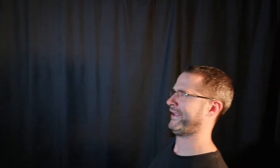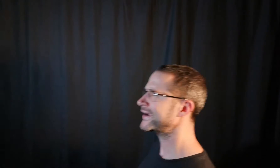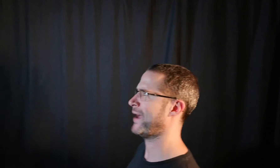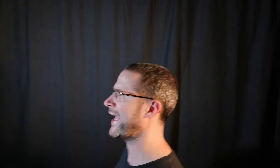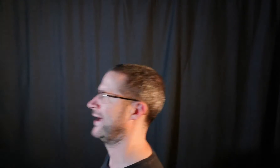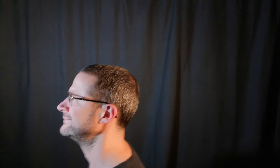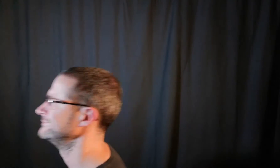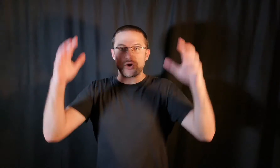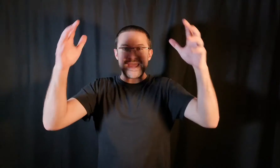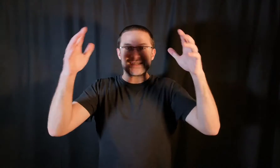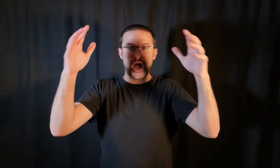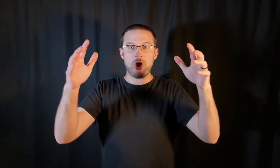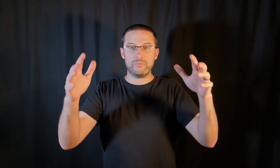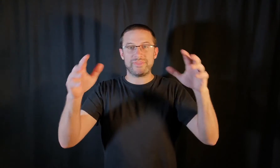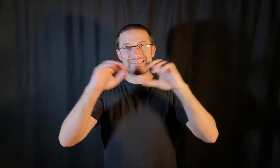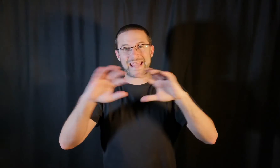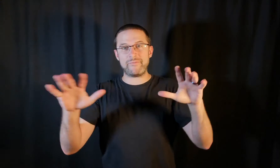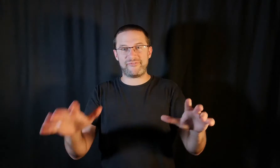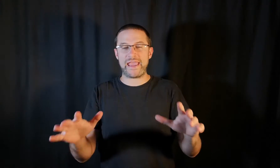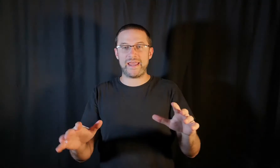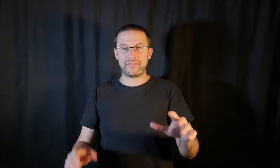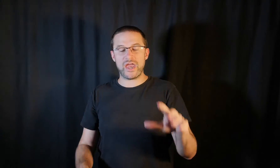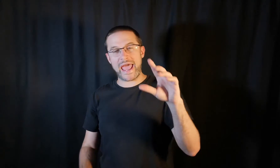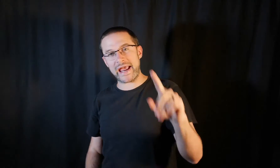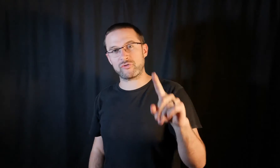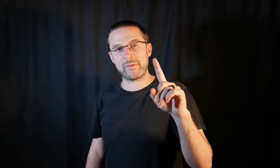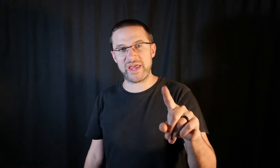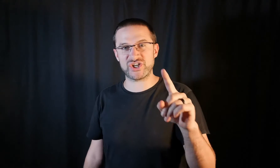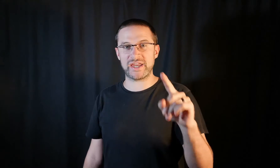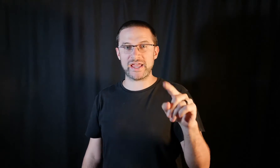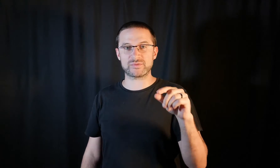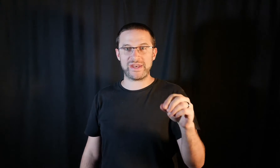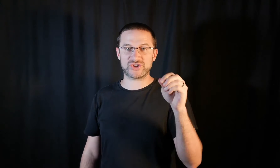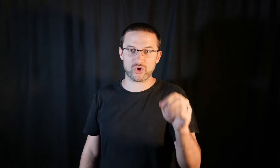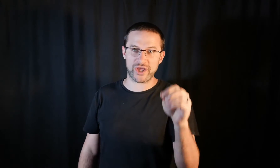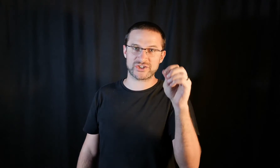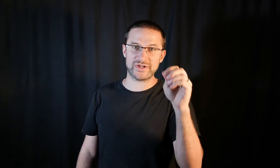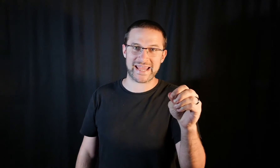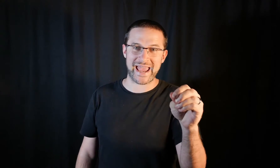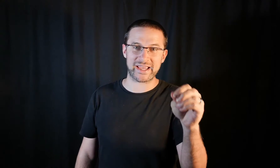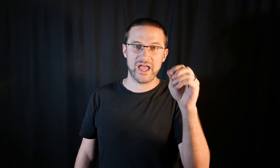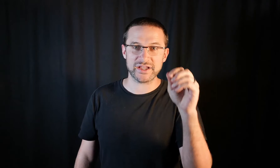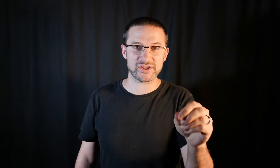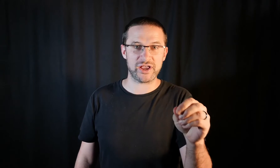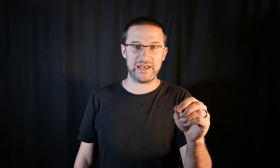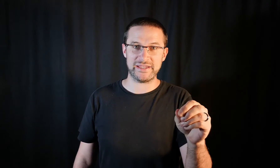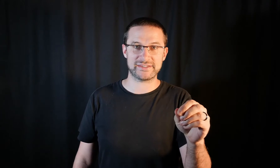come here. So is hope the same feeling that an angry pigeon gets when he's trying to attack a cyclist?